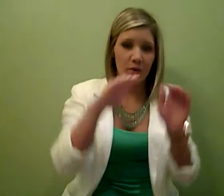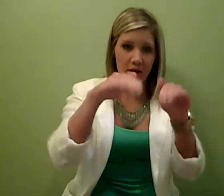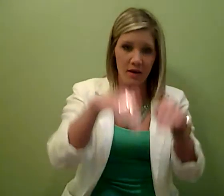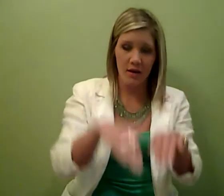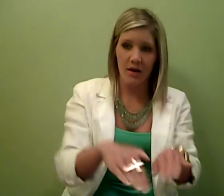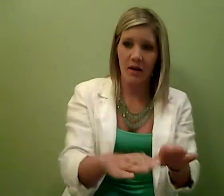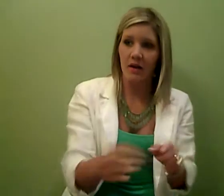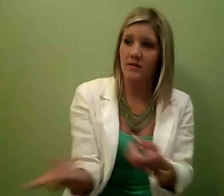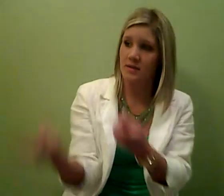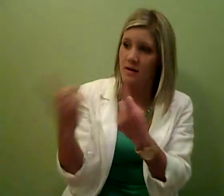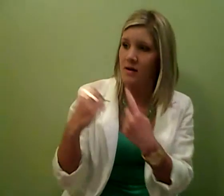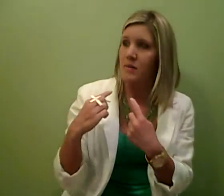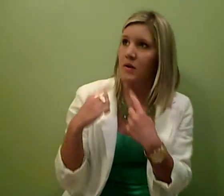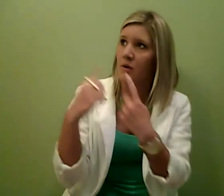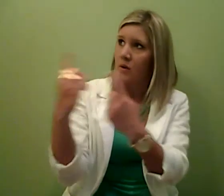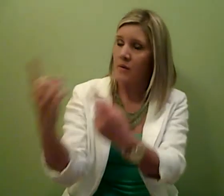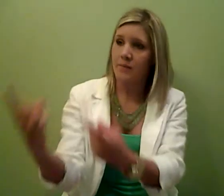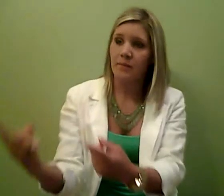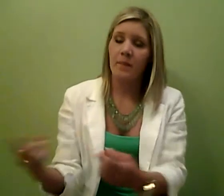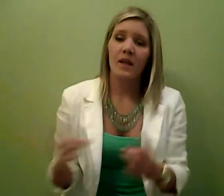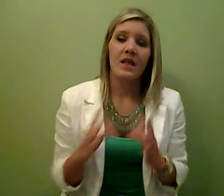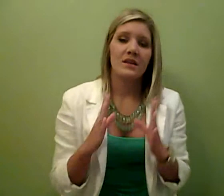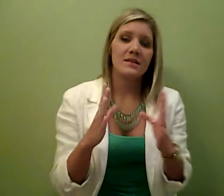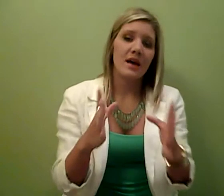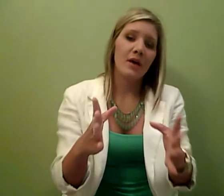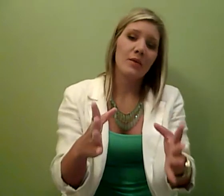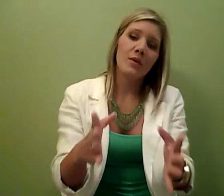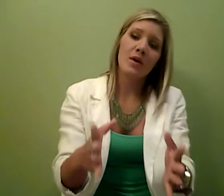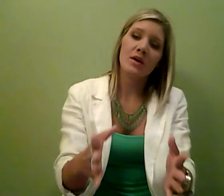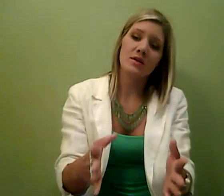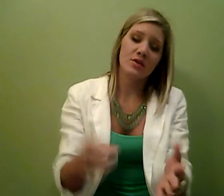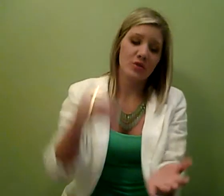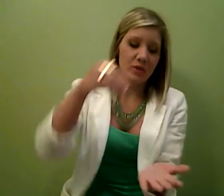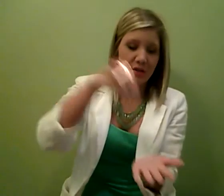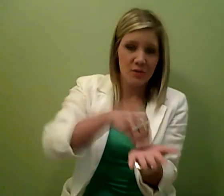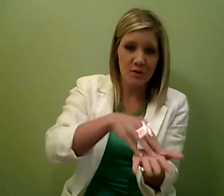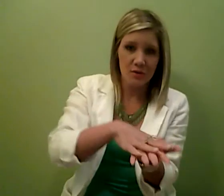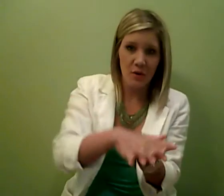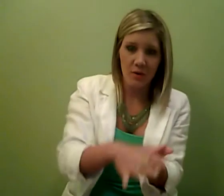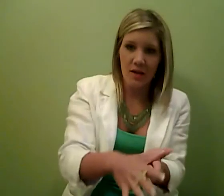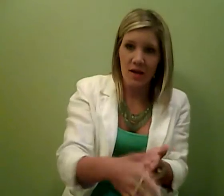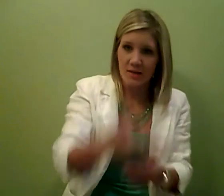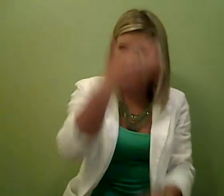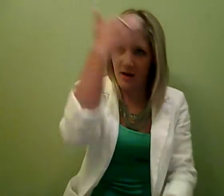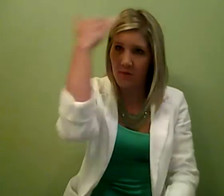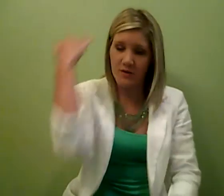way you come and go The time walked the streets for soon and the sky was